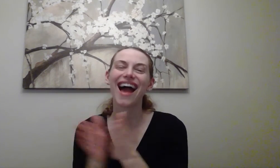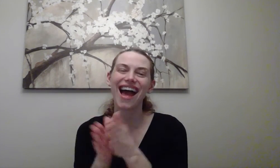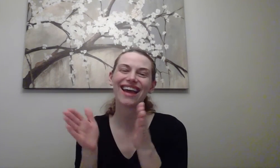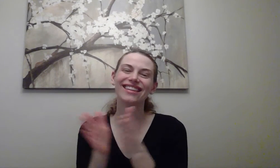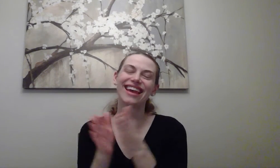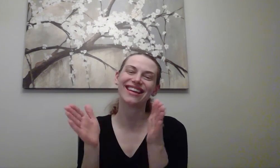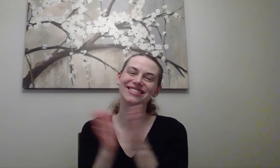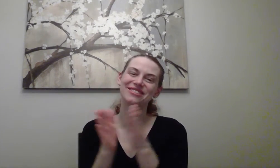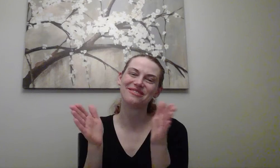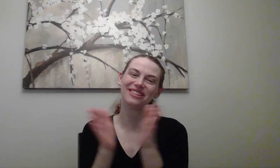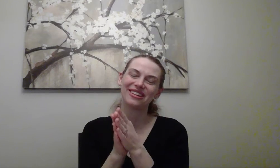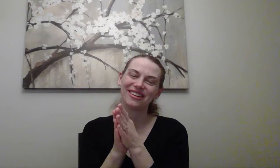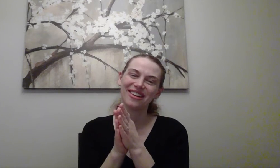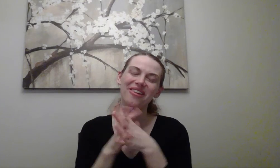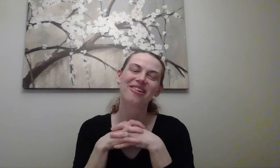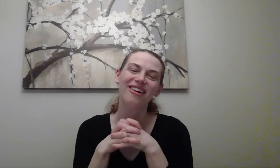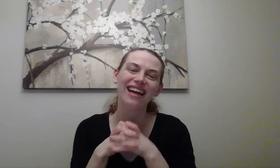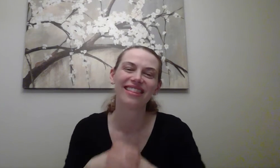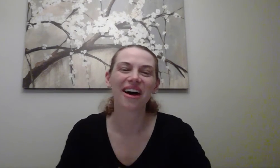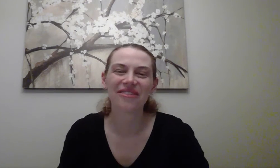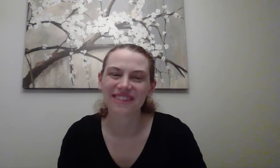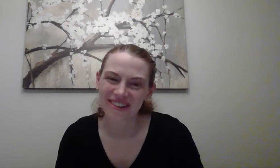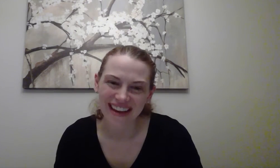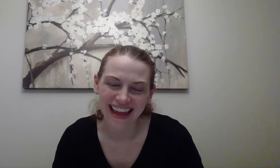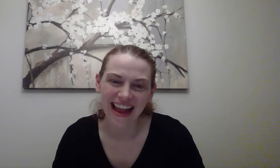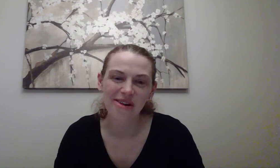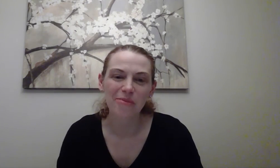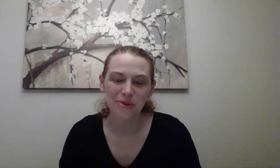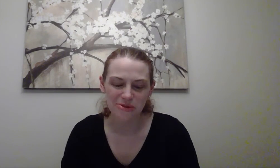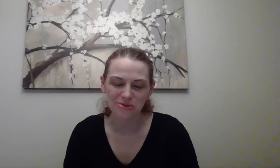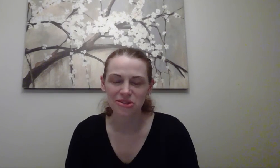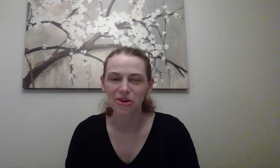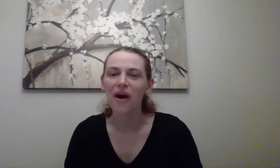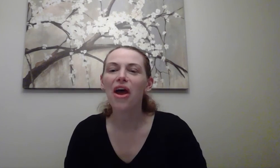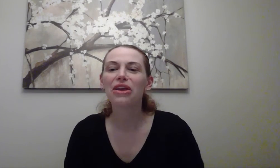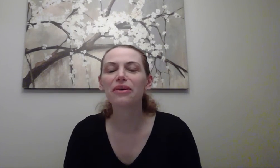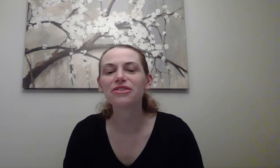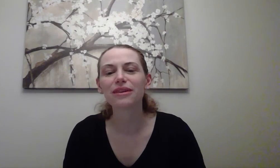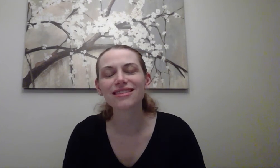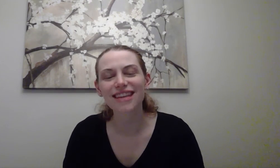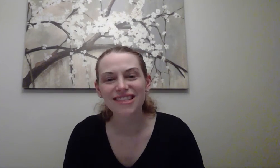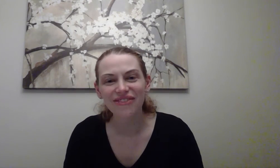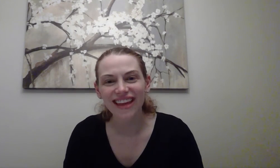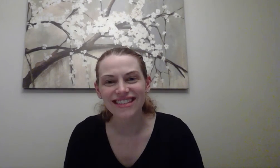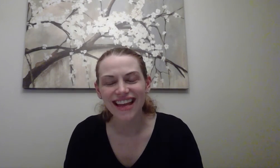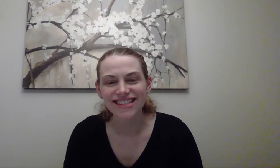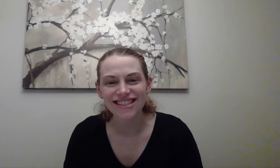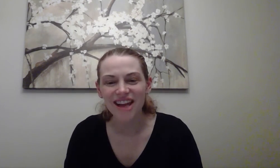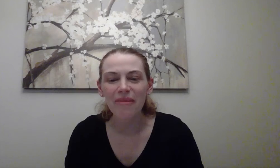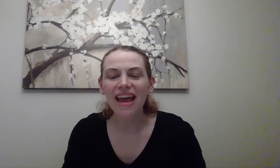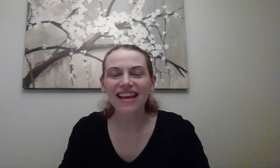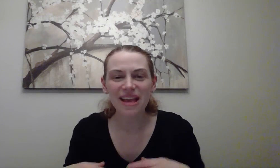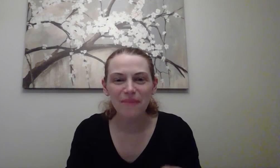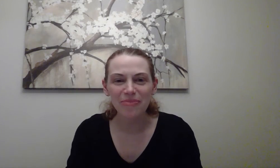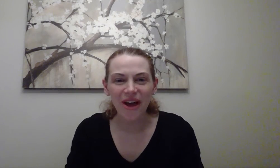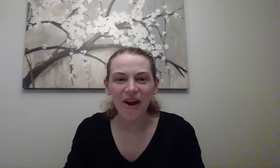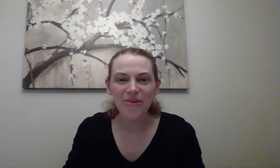I like to learn. Oh I love learning and I hope you do too. You are doing such a fantastic job. Keep up the hard